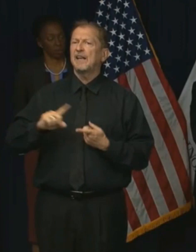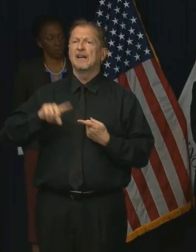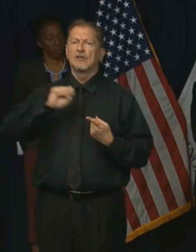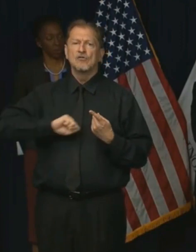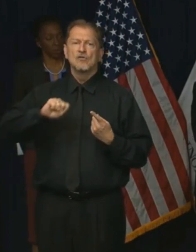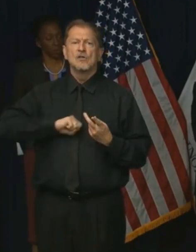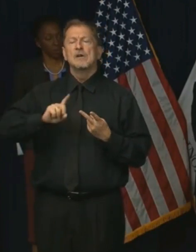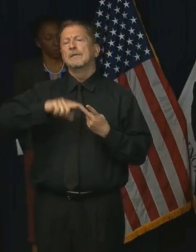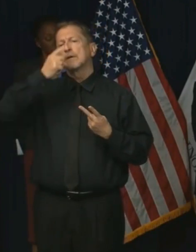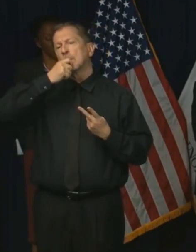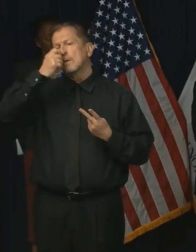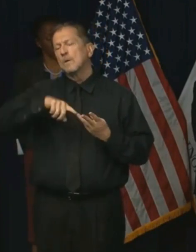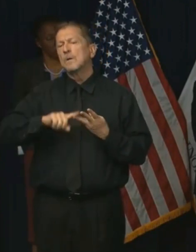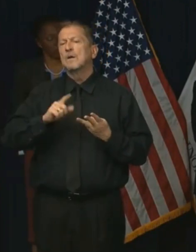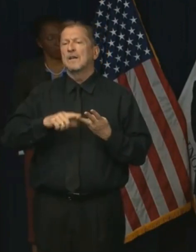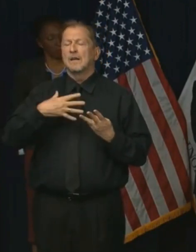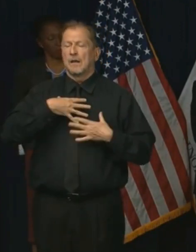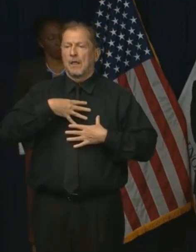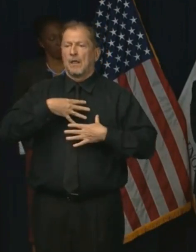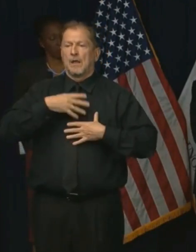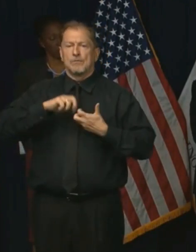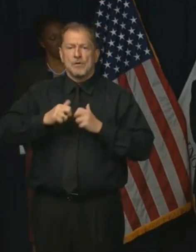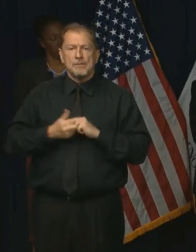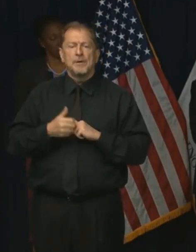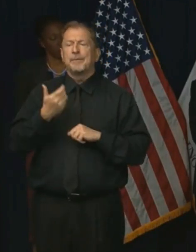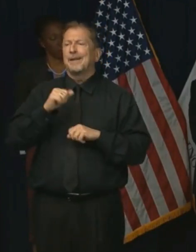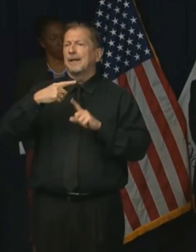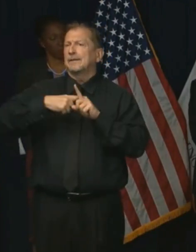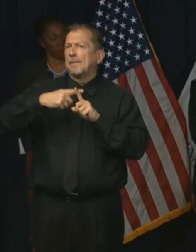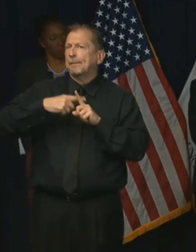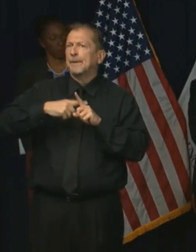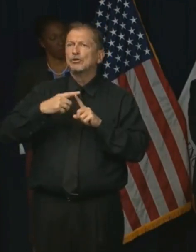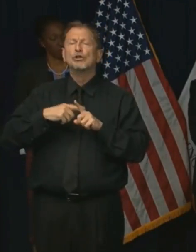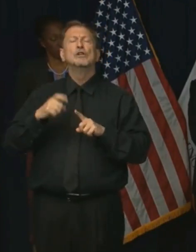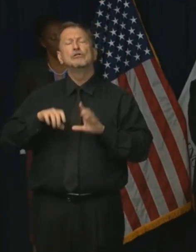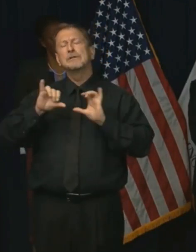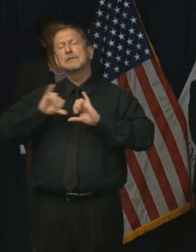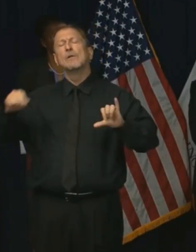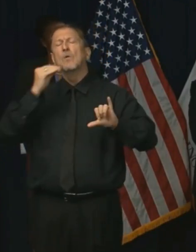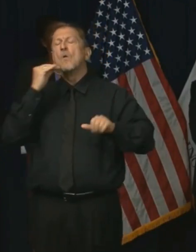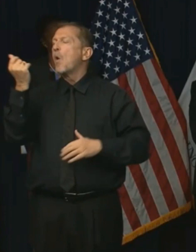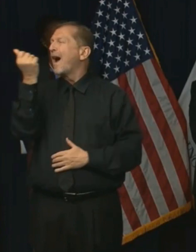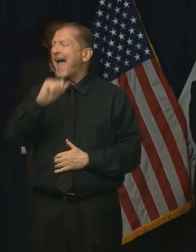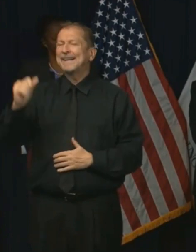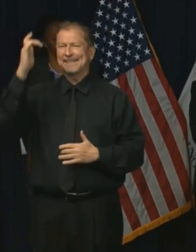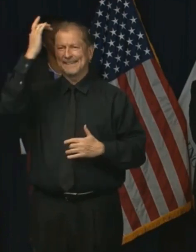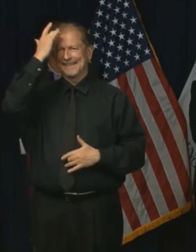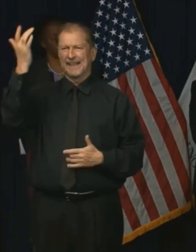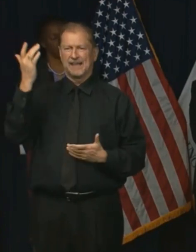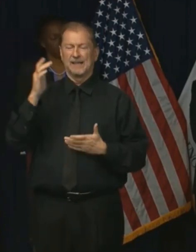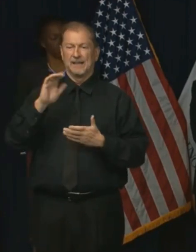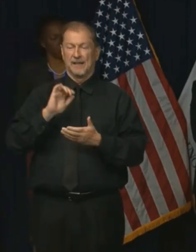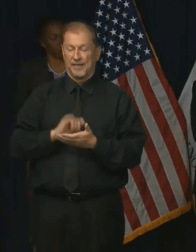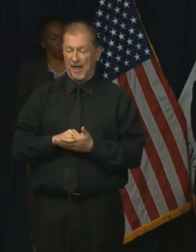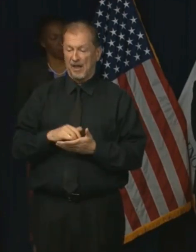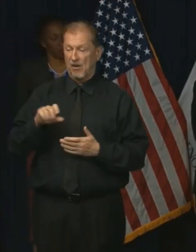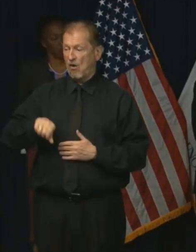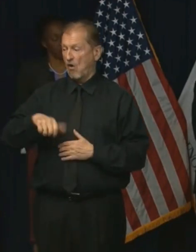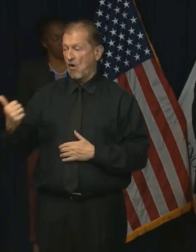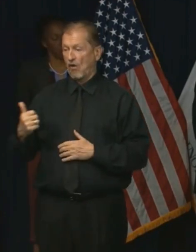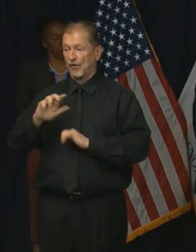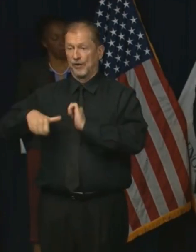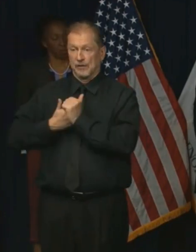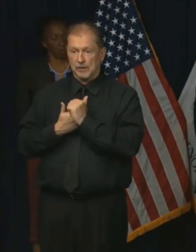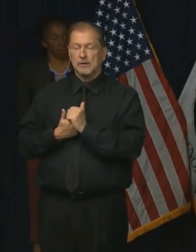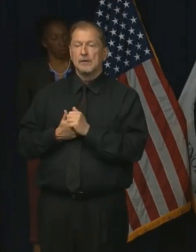a cold, any kind of upper respiratory issues or any other sickness that makes your underlying medical conditions potentially